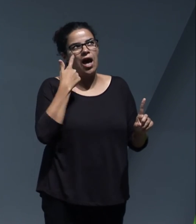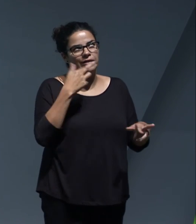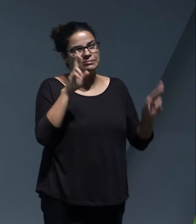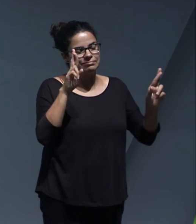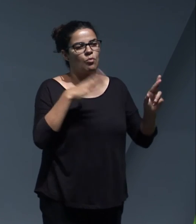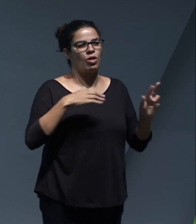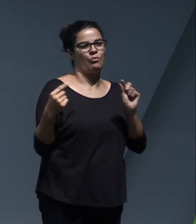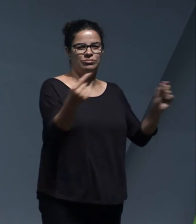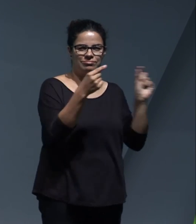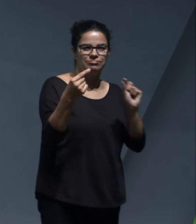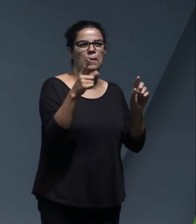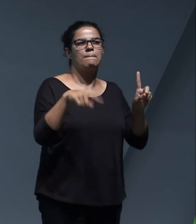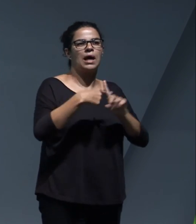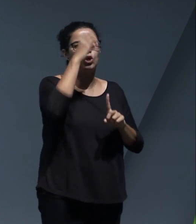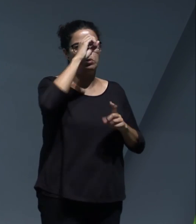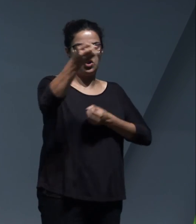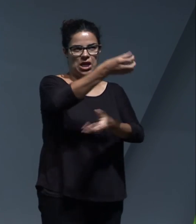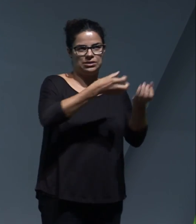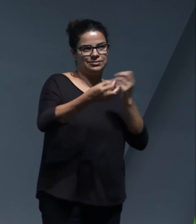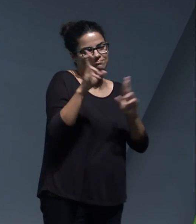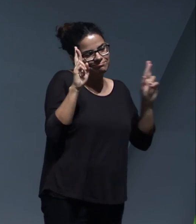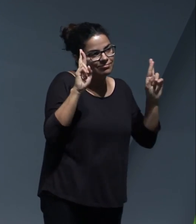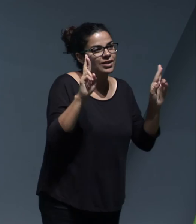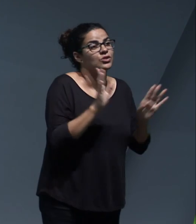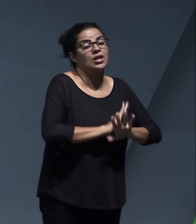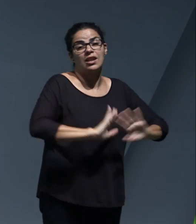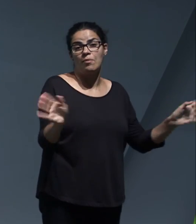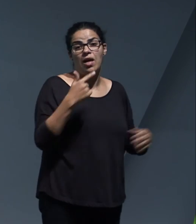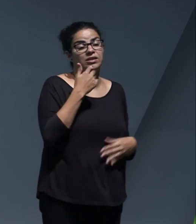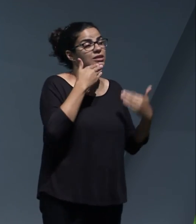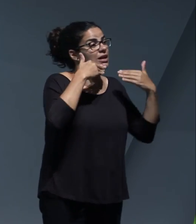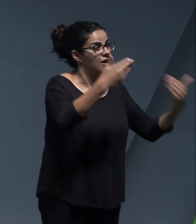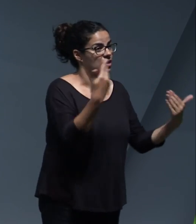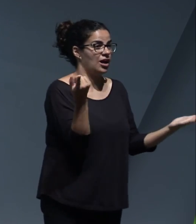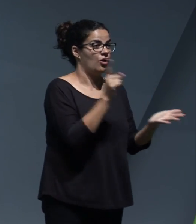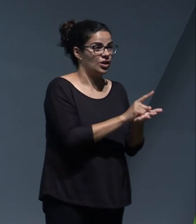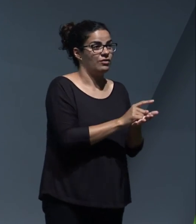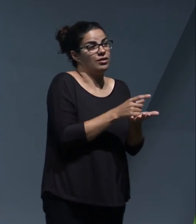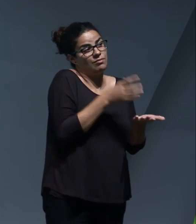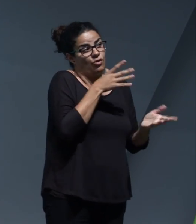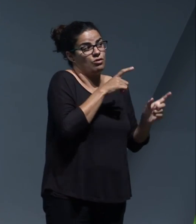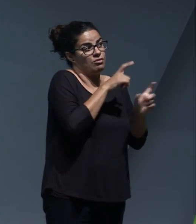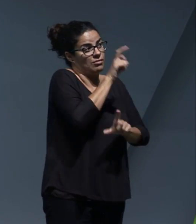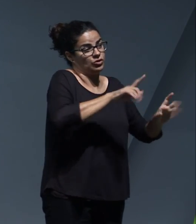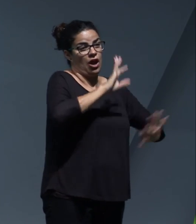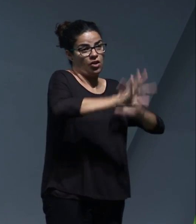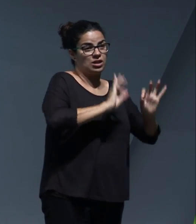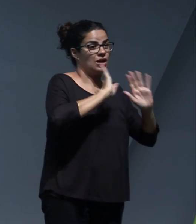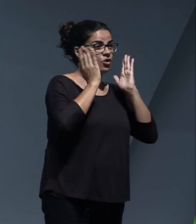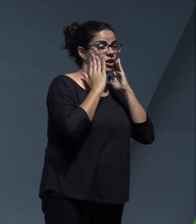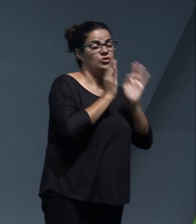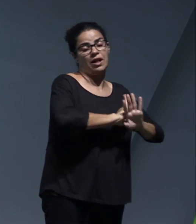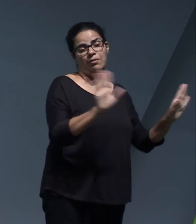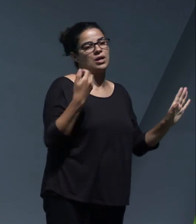and with more discussion and exchange of opinions. And I'd like to repeat my thanks for everybody who's made this conference possible,